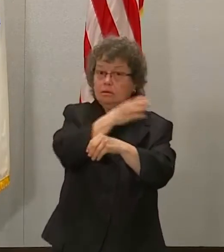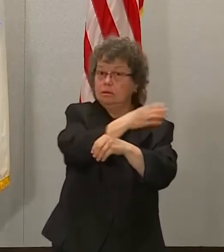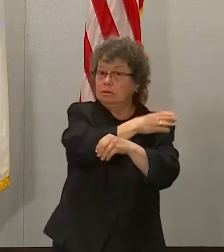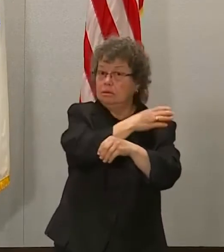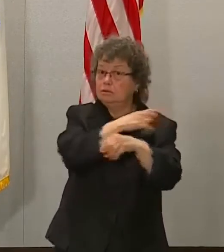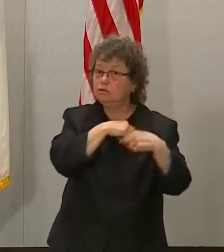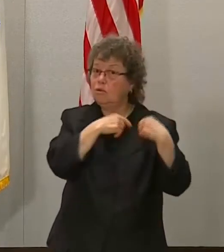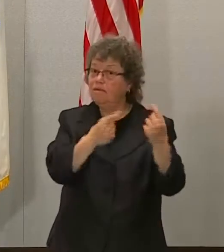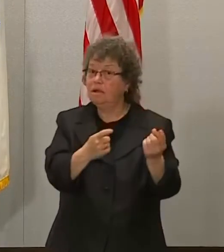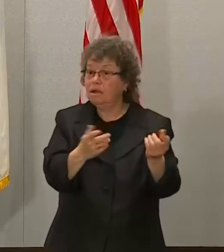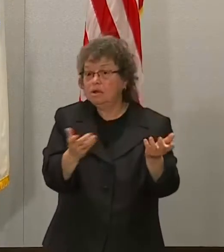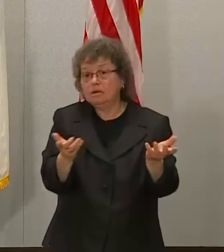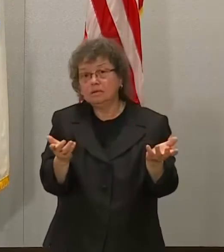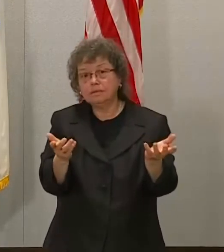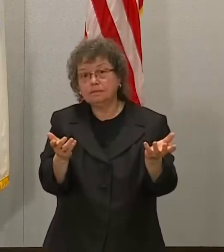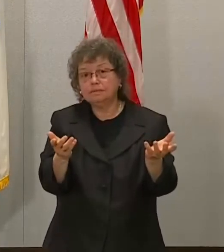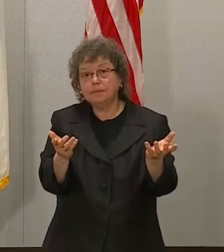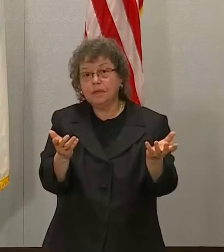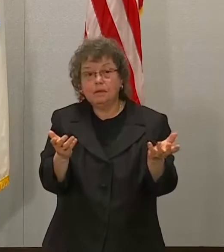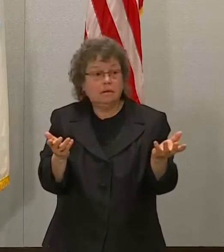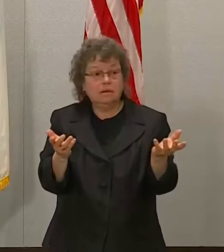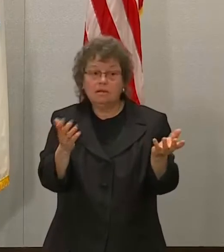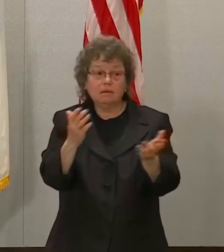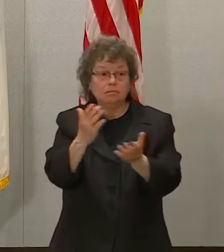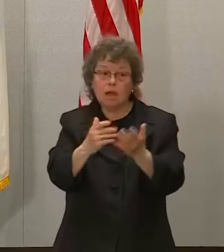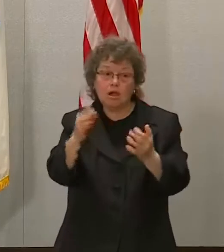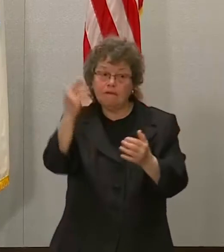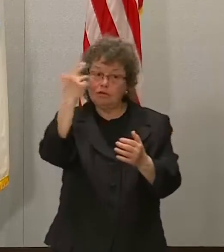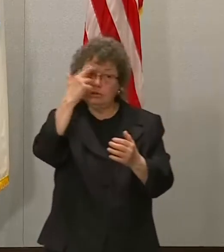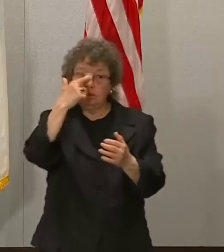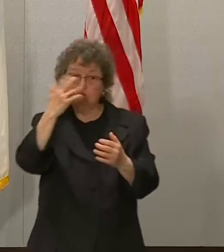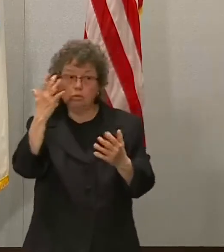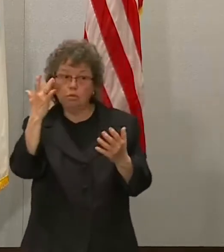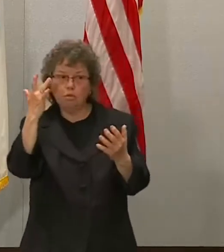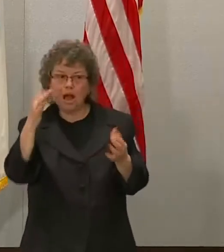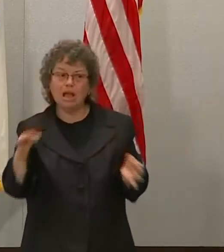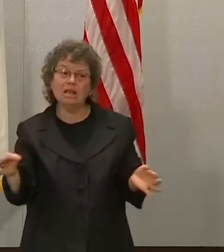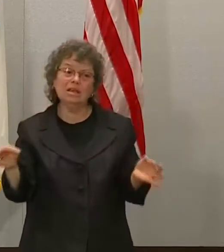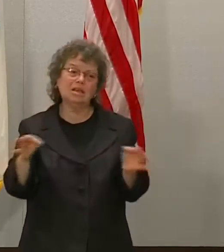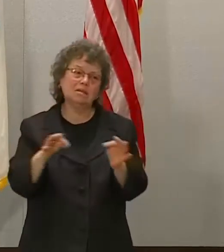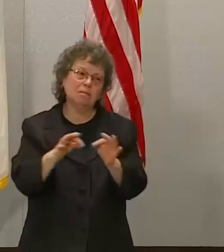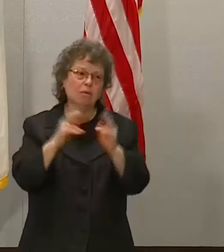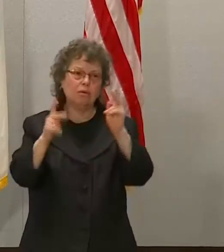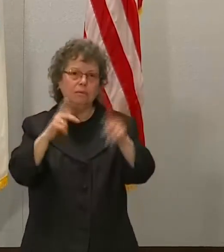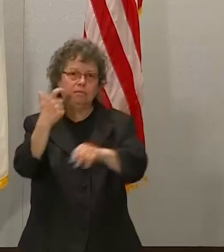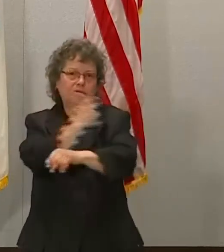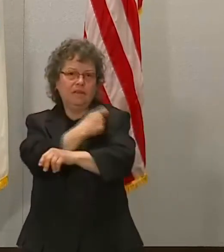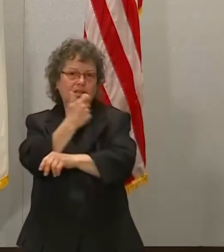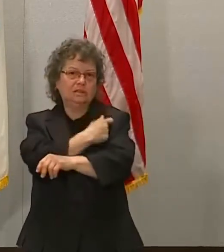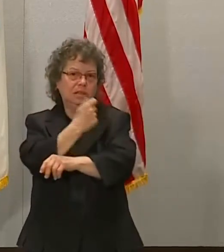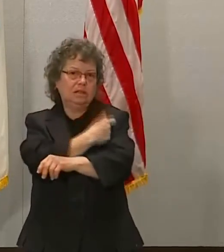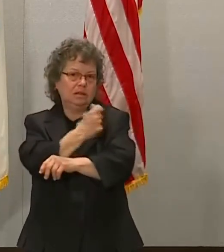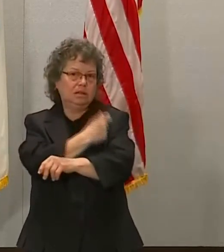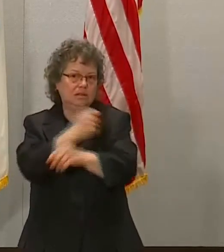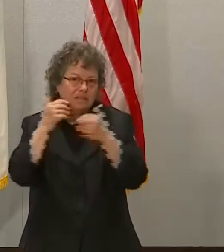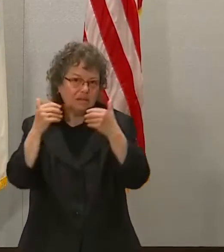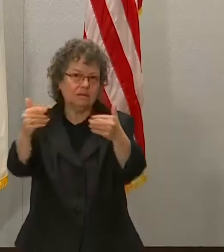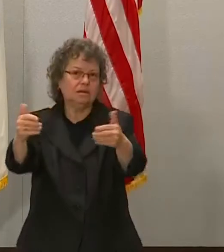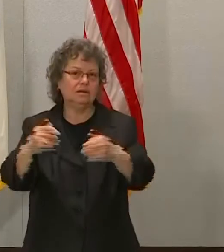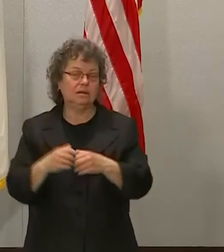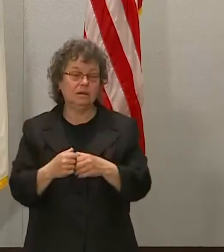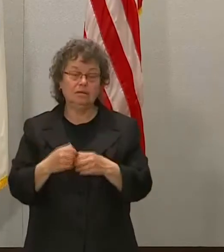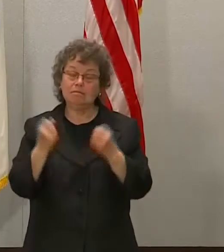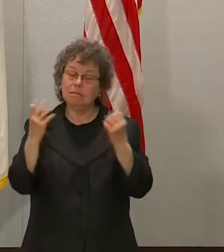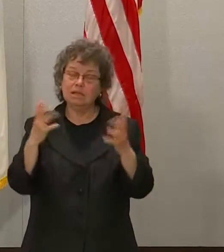it's part of the reason why the vaccination program is so important. And what we've said many